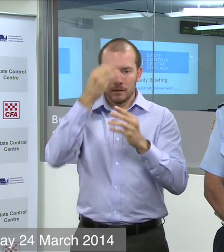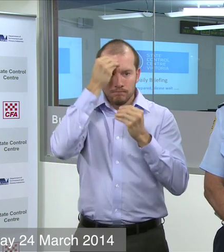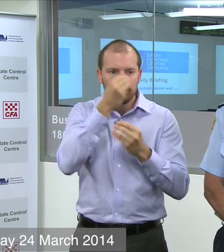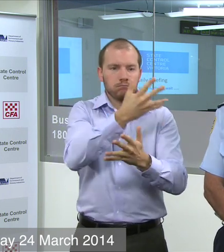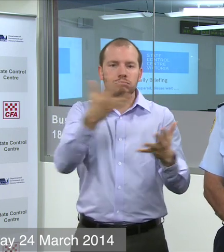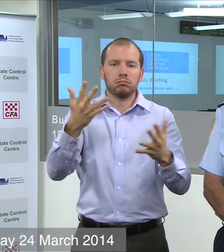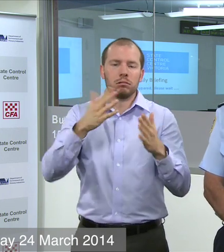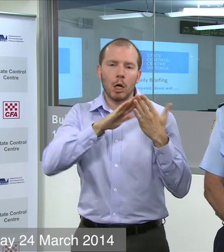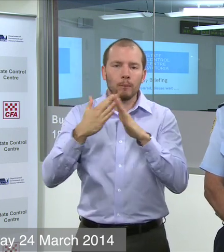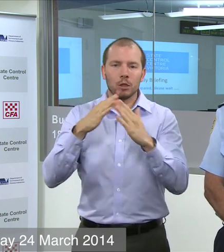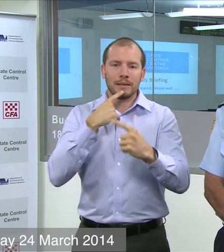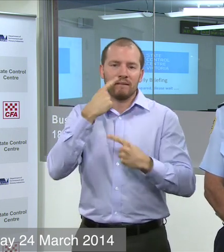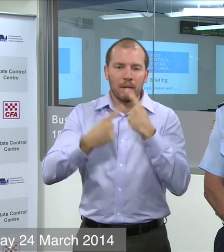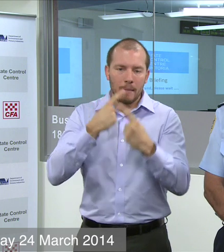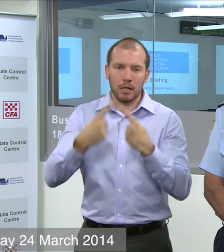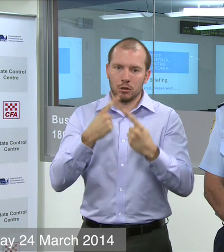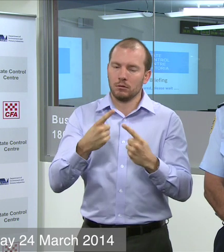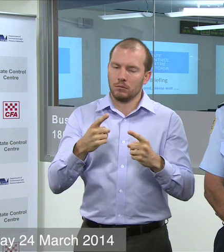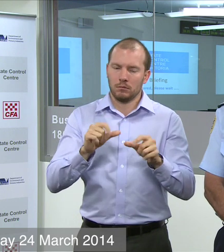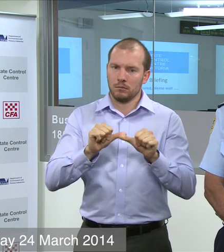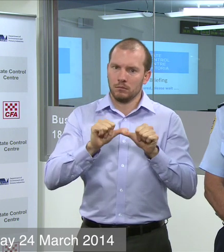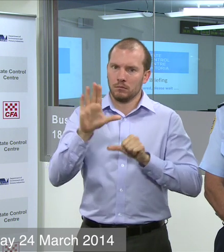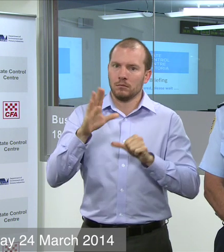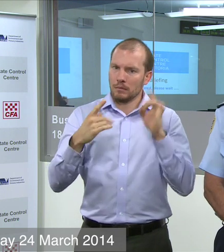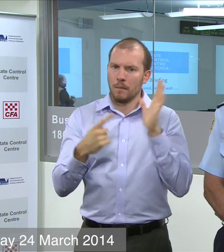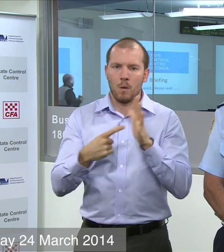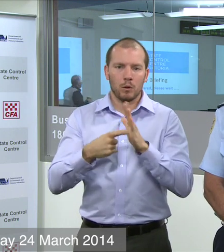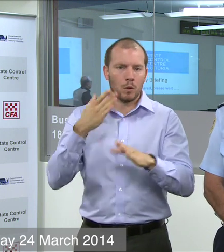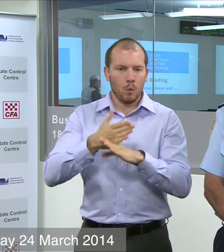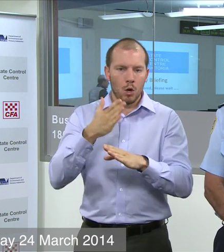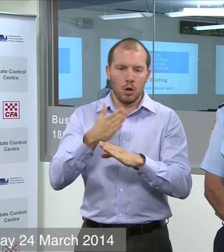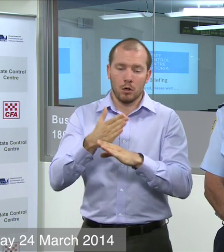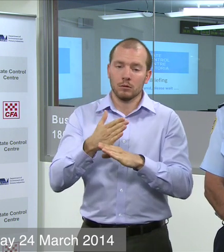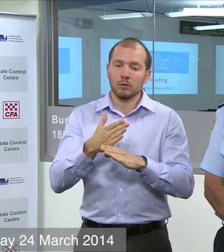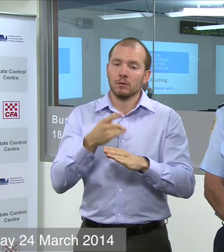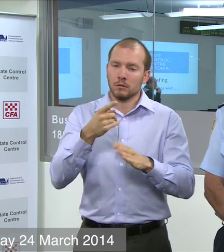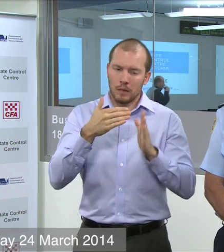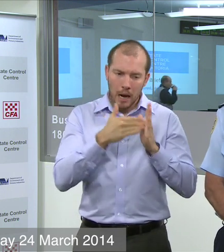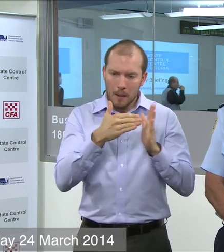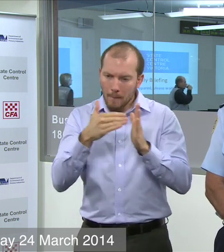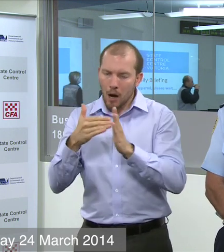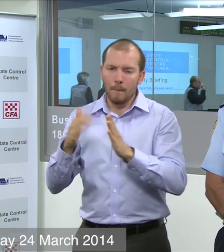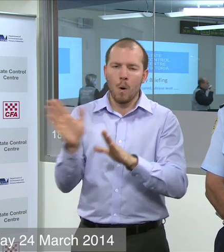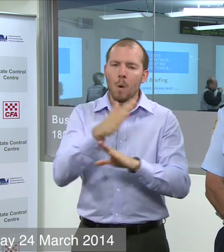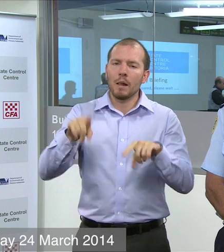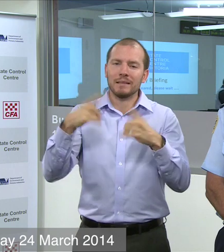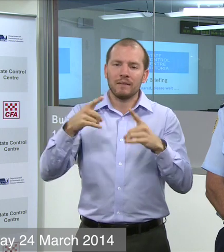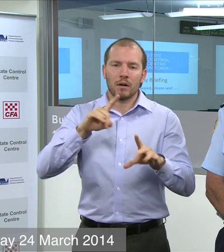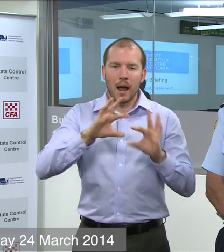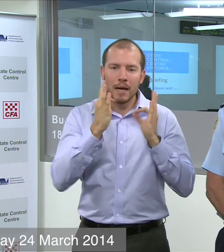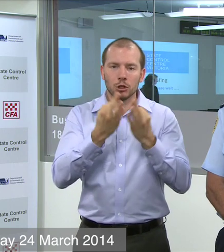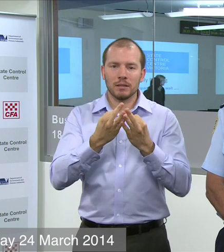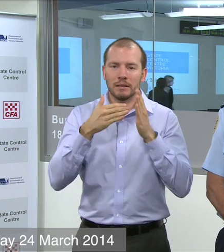management. This work is quite important and has been vital in assisting the fire agencies to do their job.